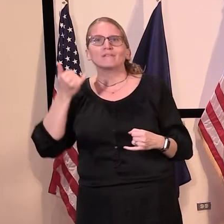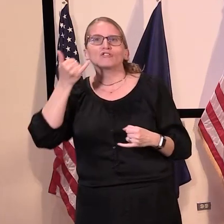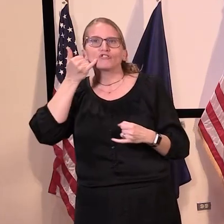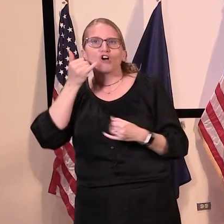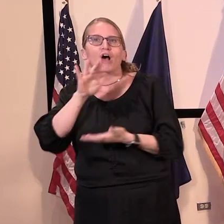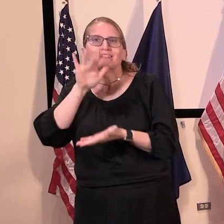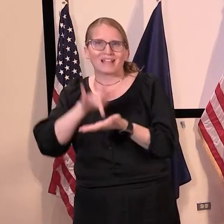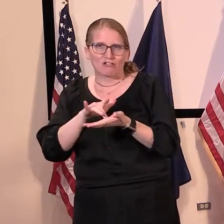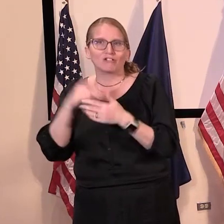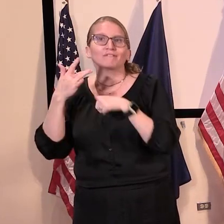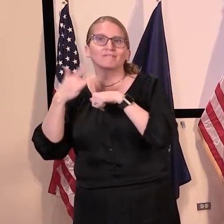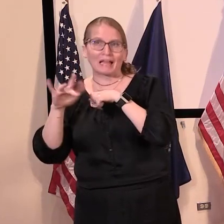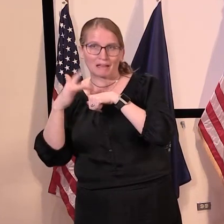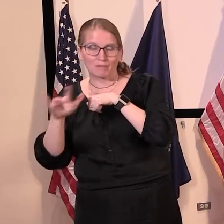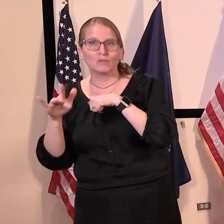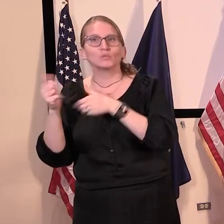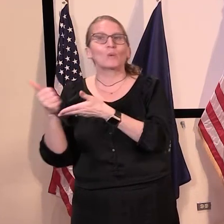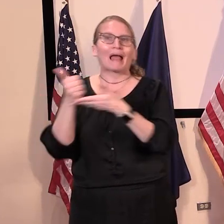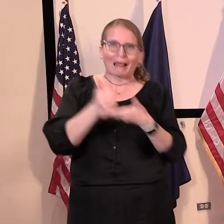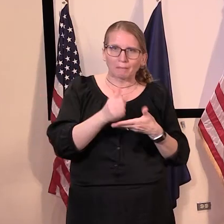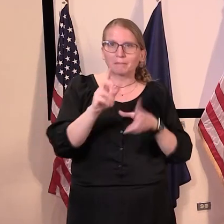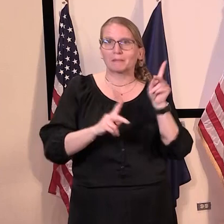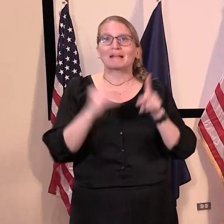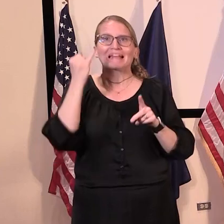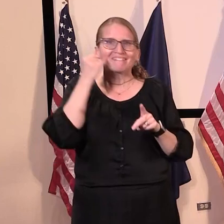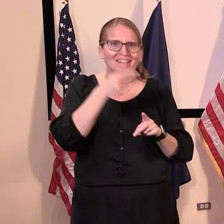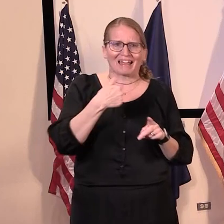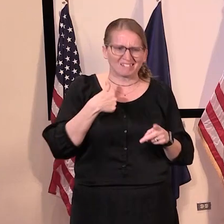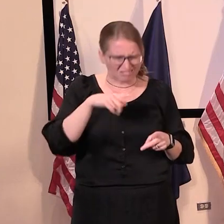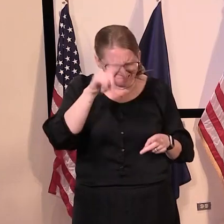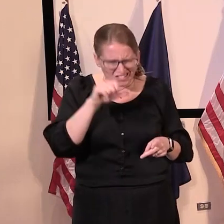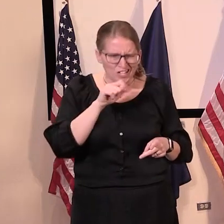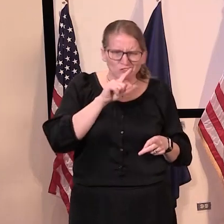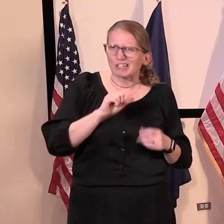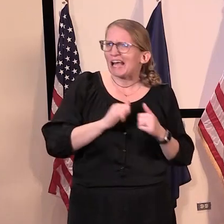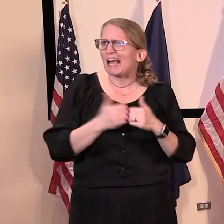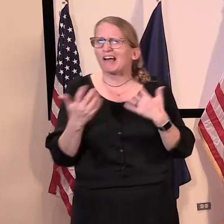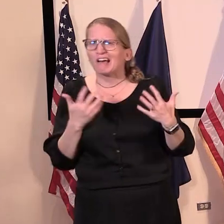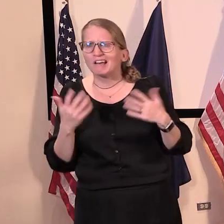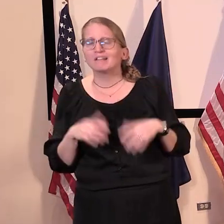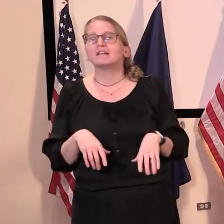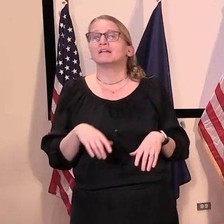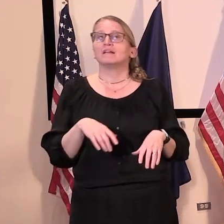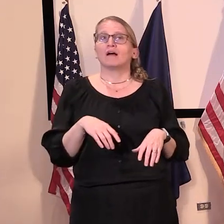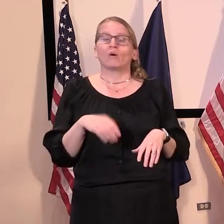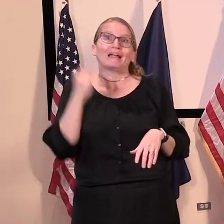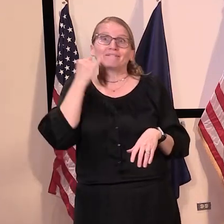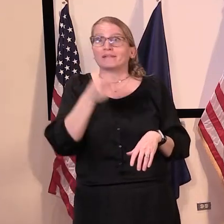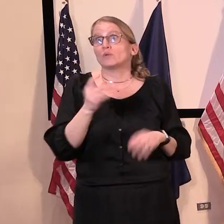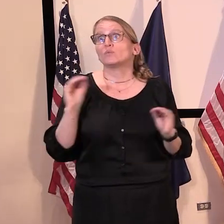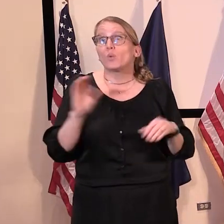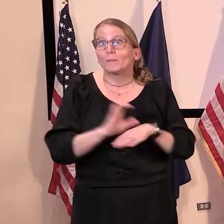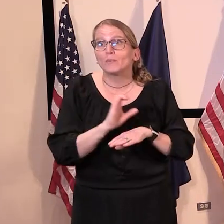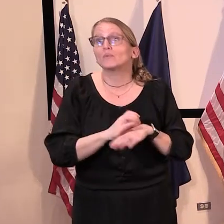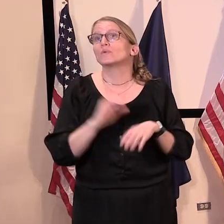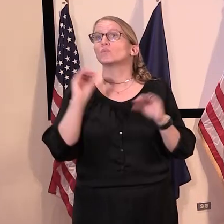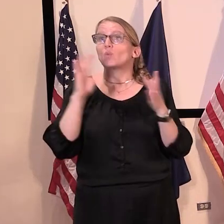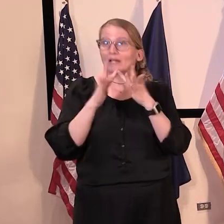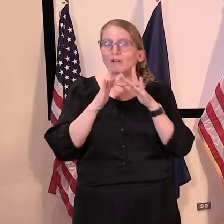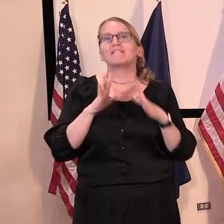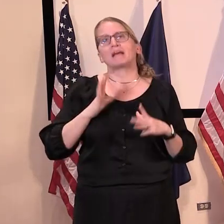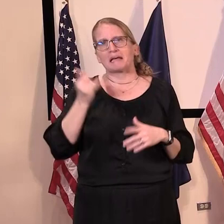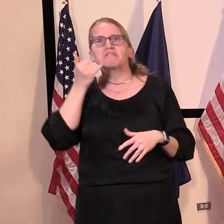that will help people, uh, answer questions. They, unless someone doesn't have internet or doesn't have a computer,